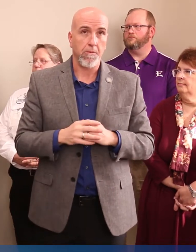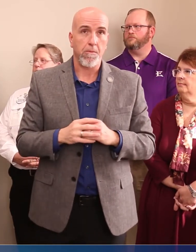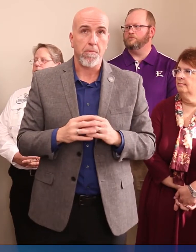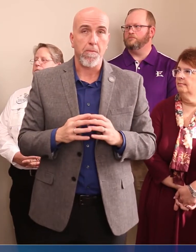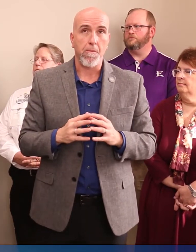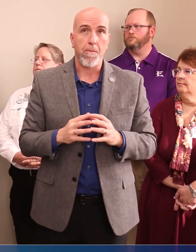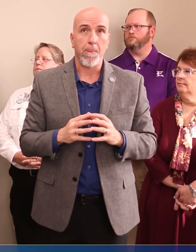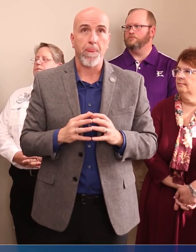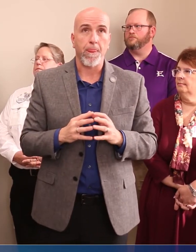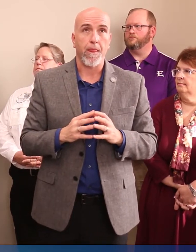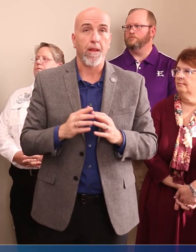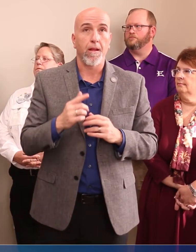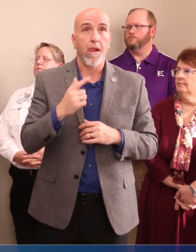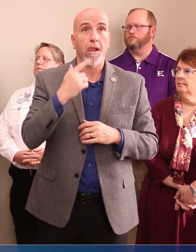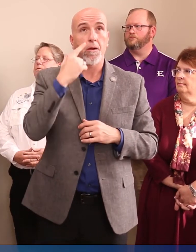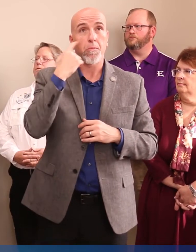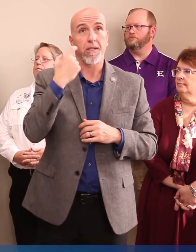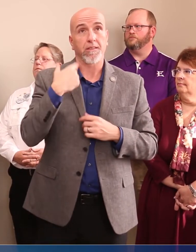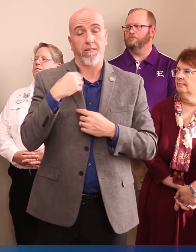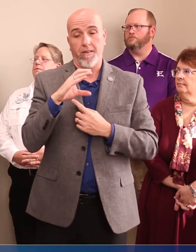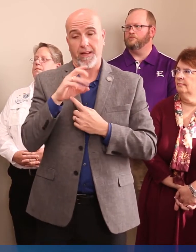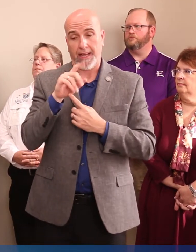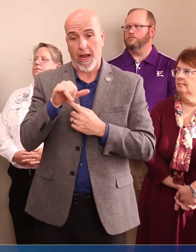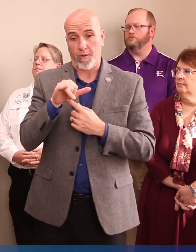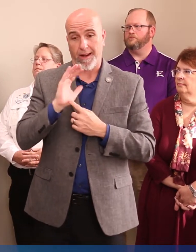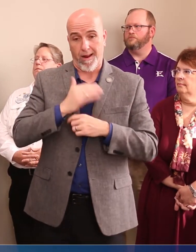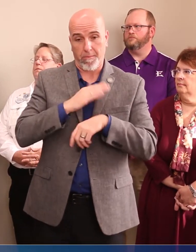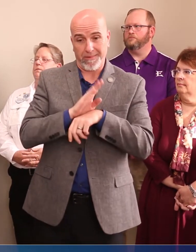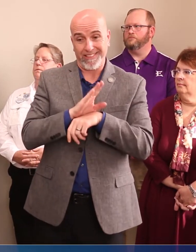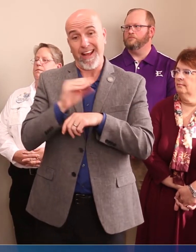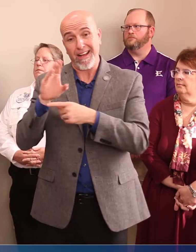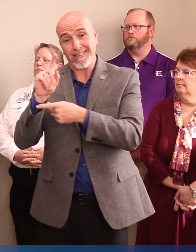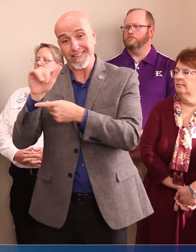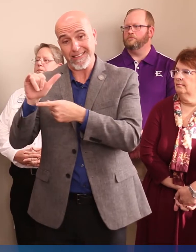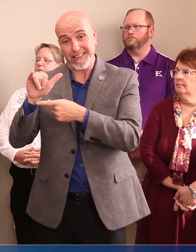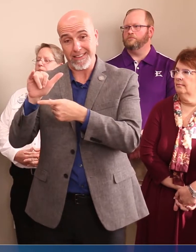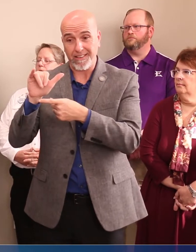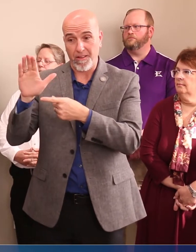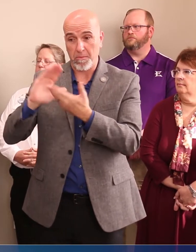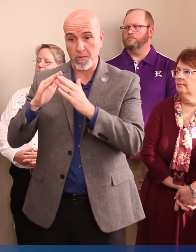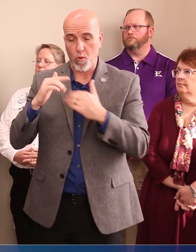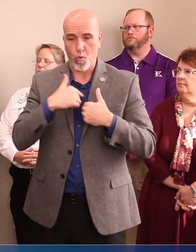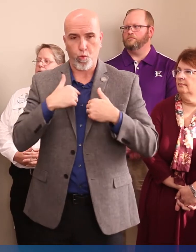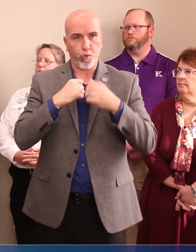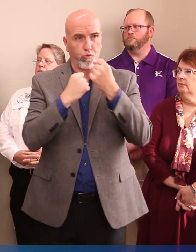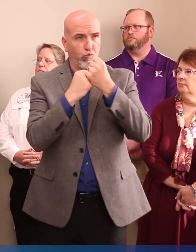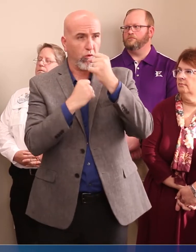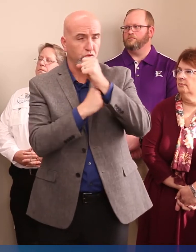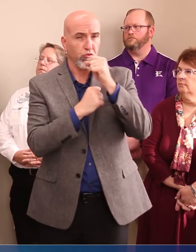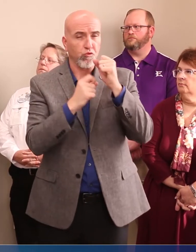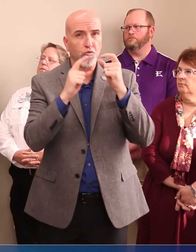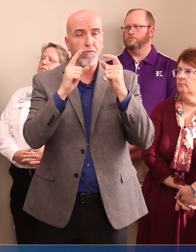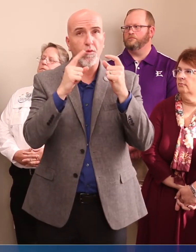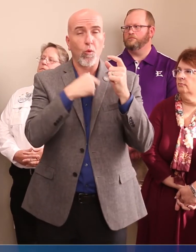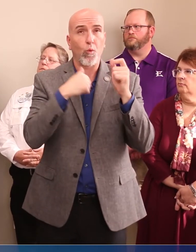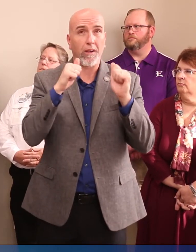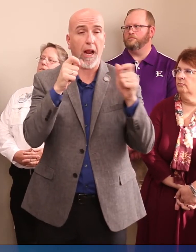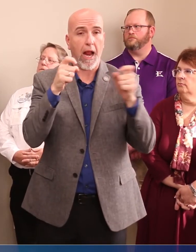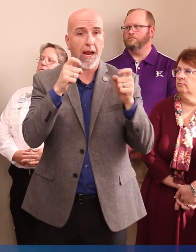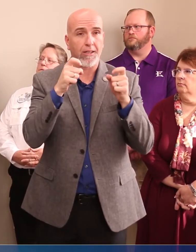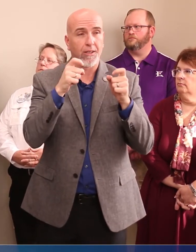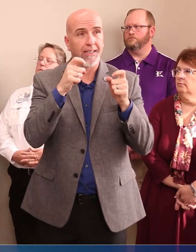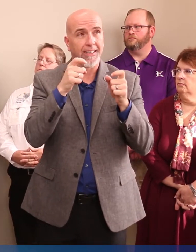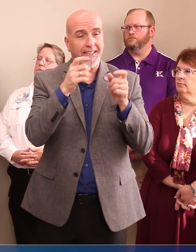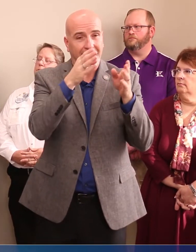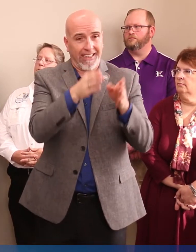Because of the nature of county's business and the city's as well, we're structured to handle individual